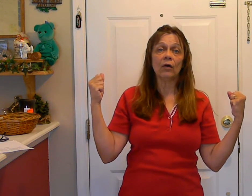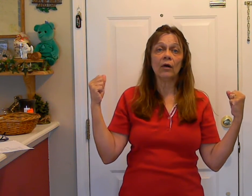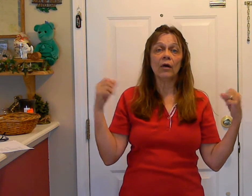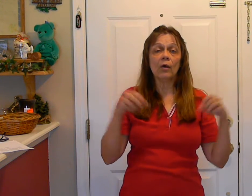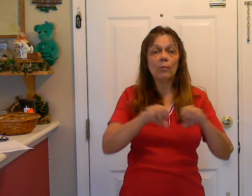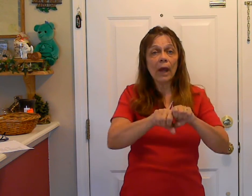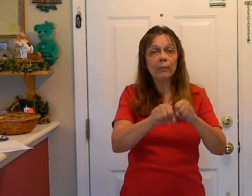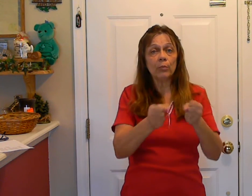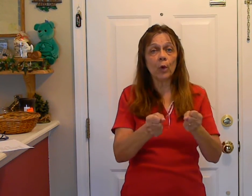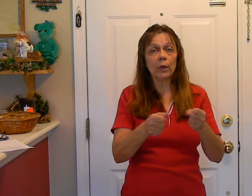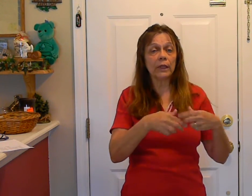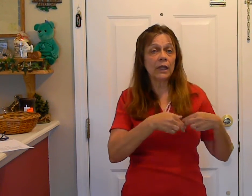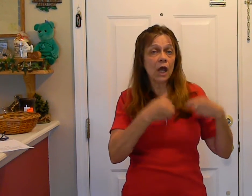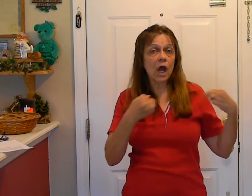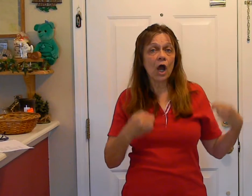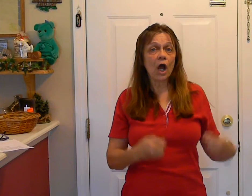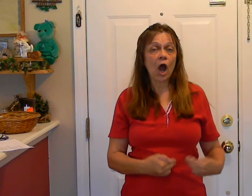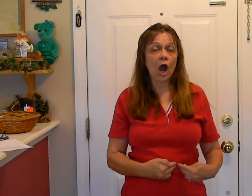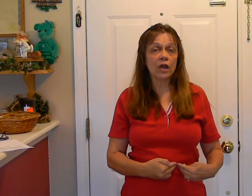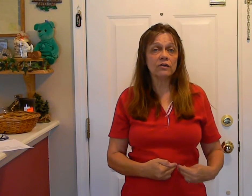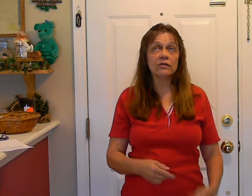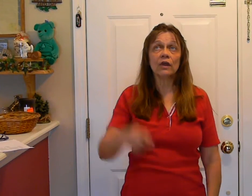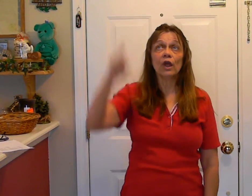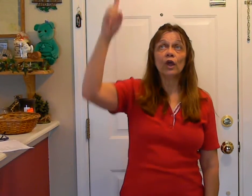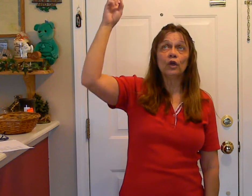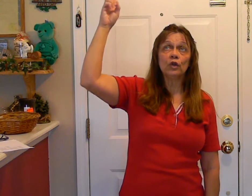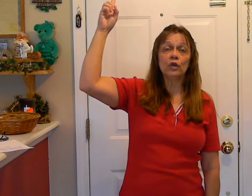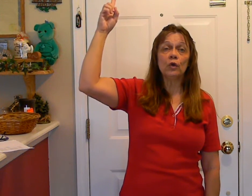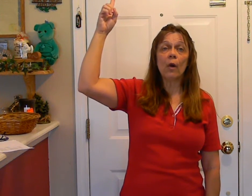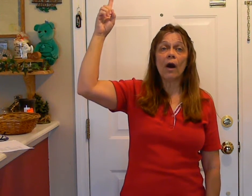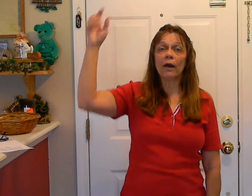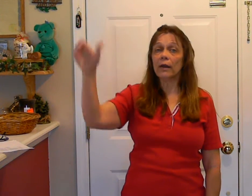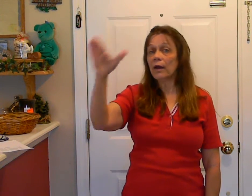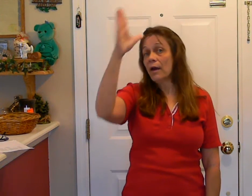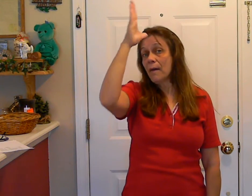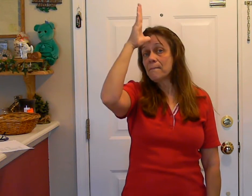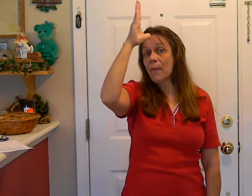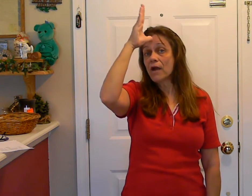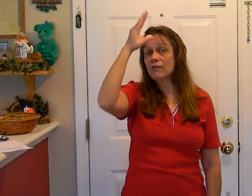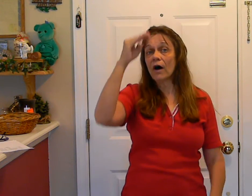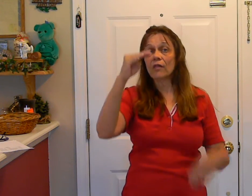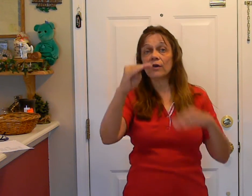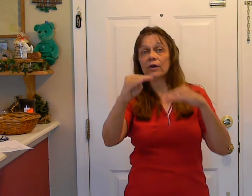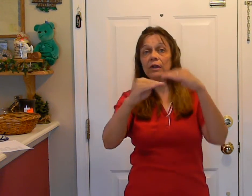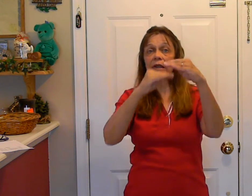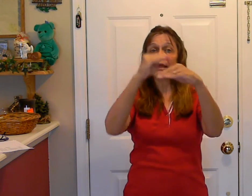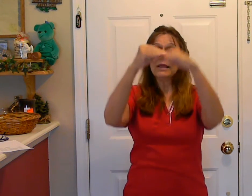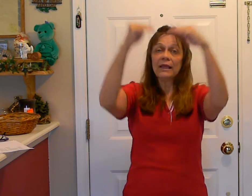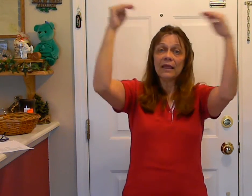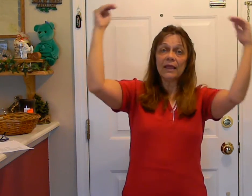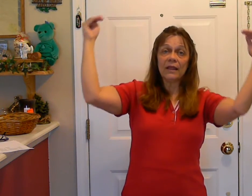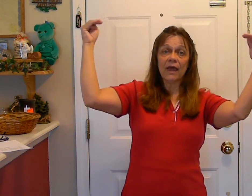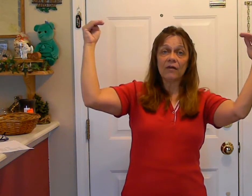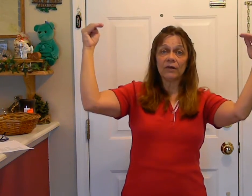my broken heart. You are my father in heaven.